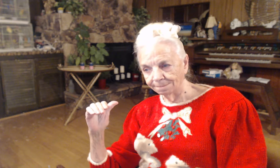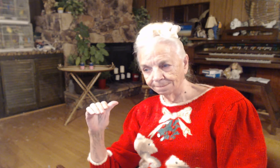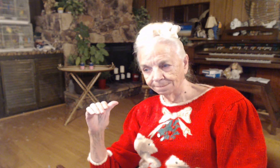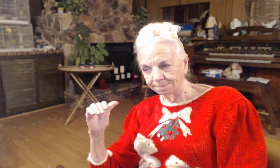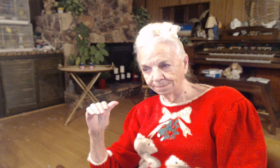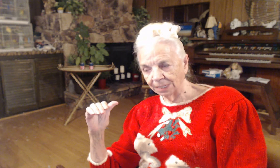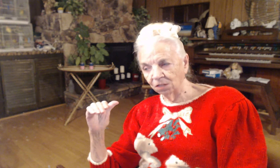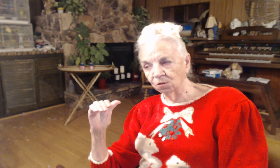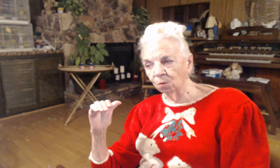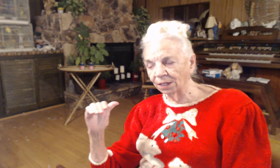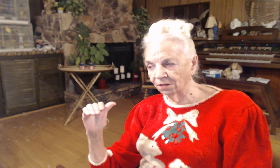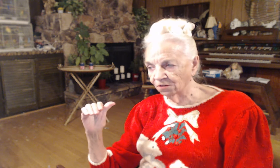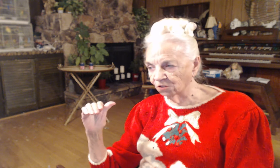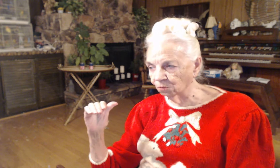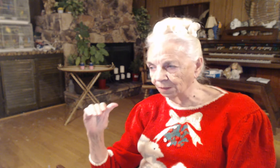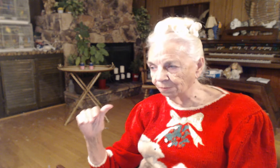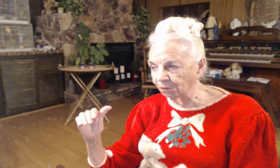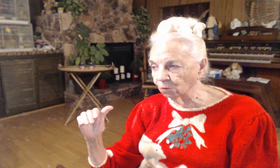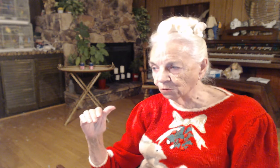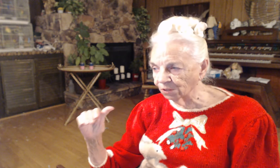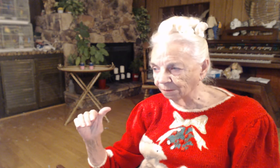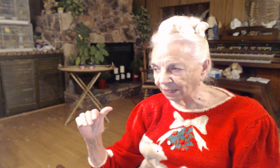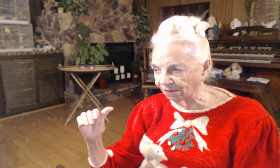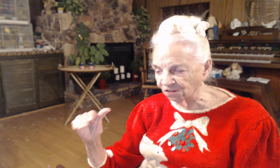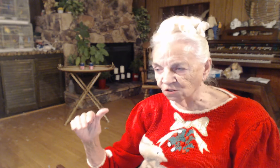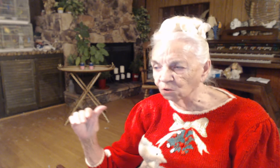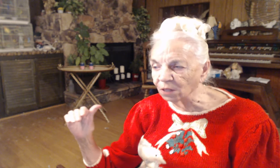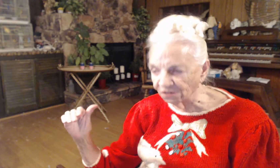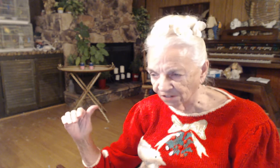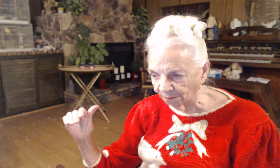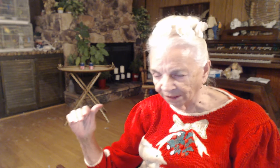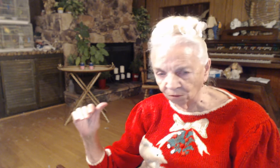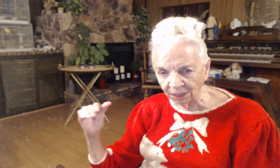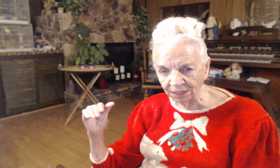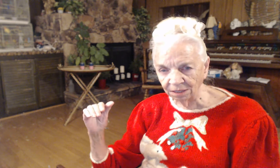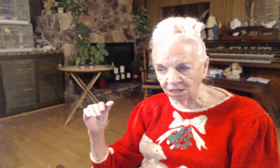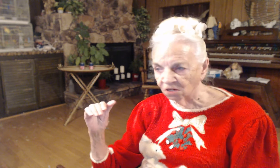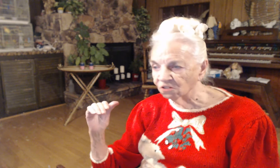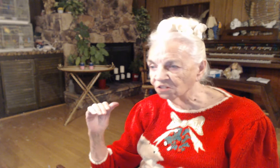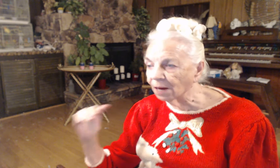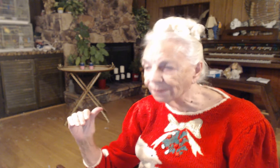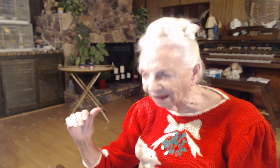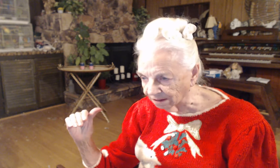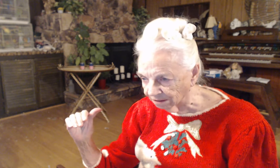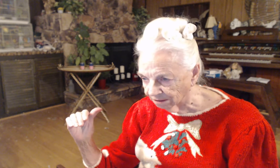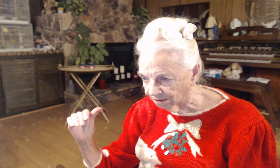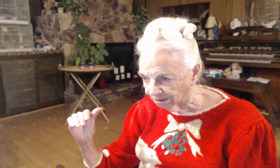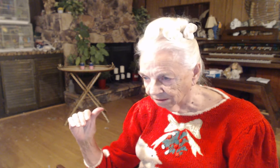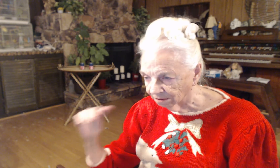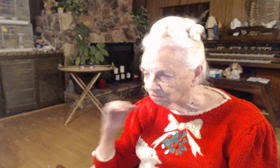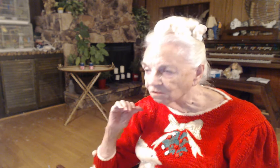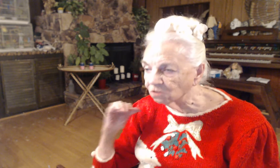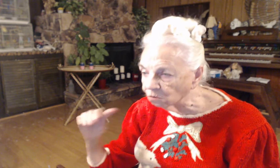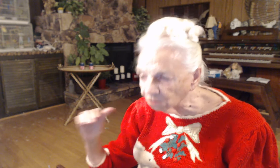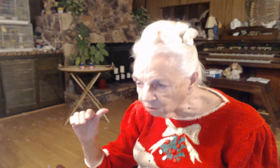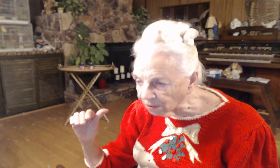You know what it is to rebuke somebody that's doing something, right? Stop that. Don't do that.